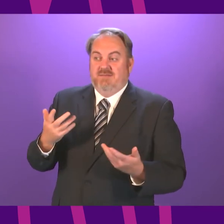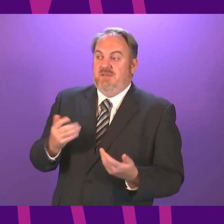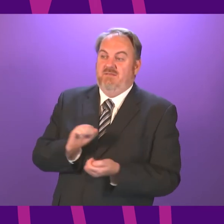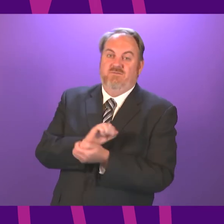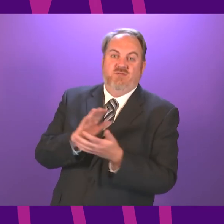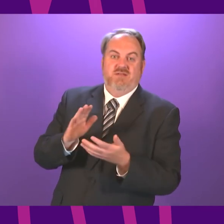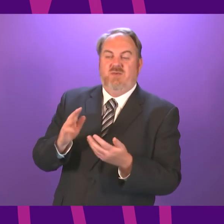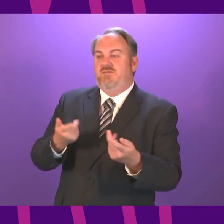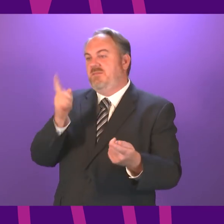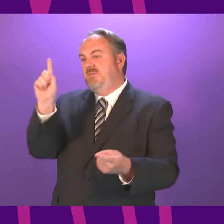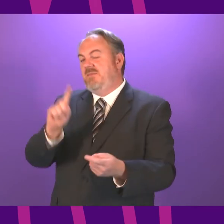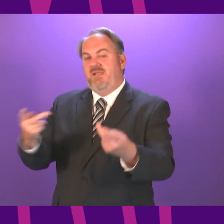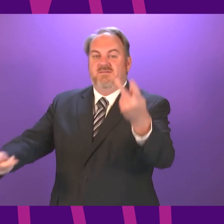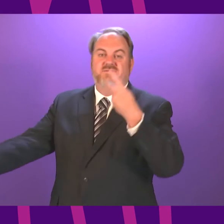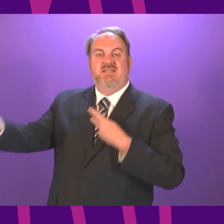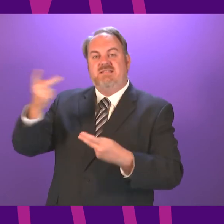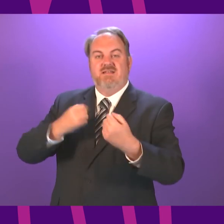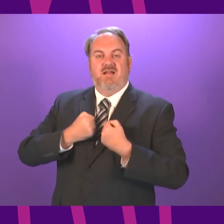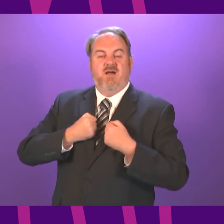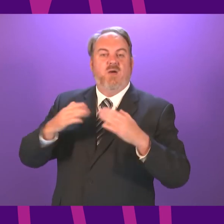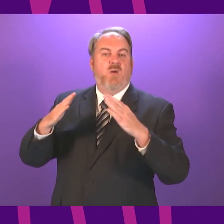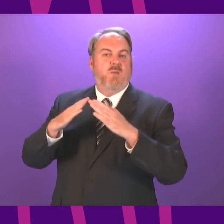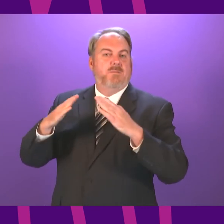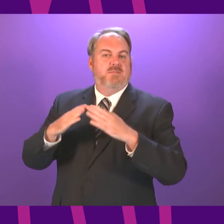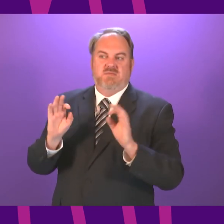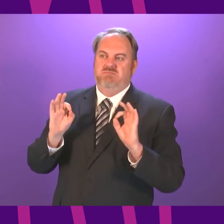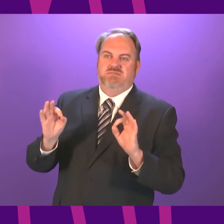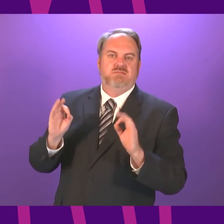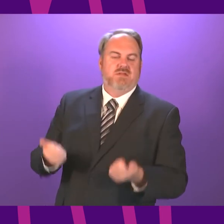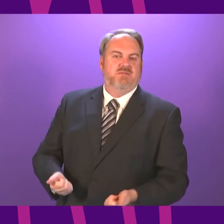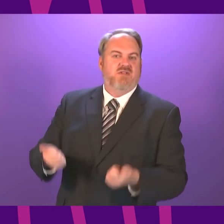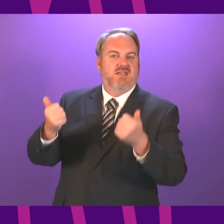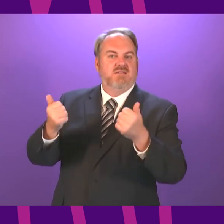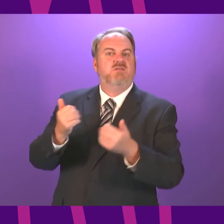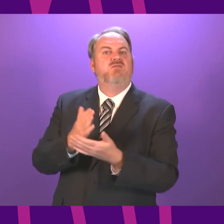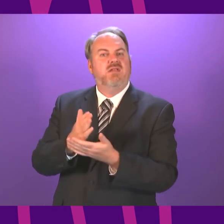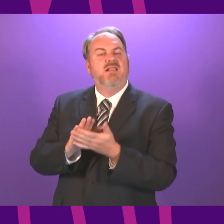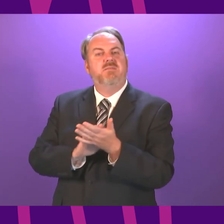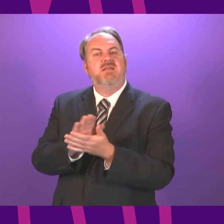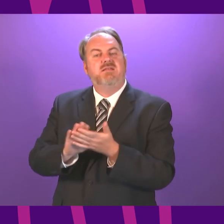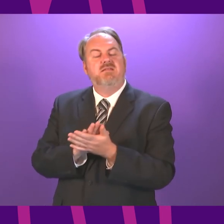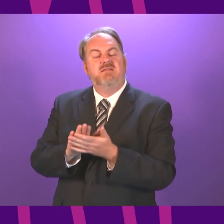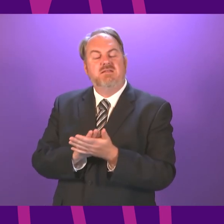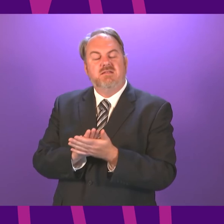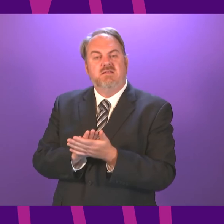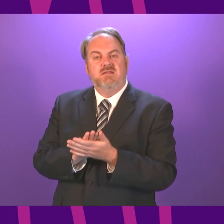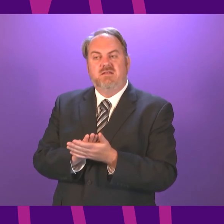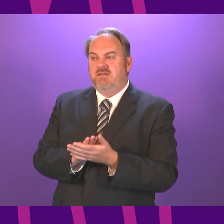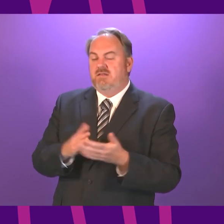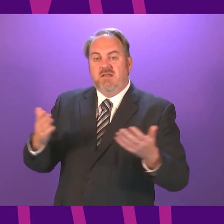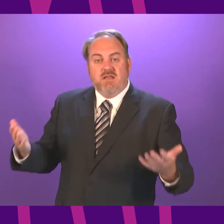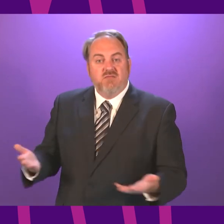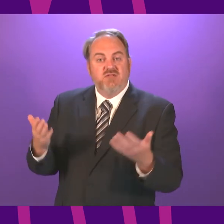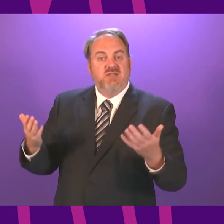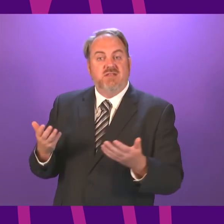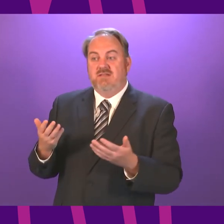own homes, or the limits in what we can do in the much more fundamental parts of our life, the limits on services for adults with